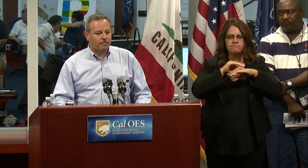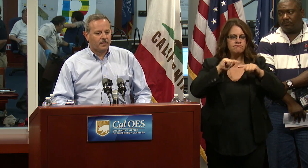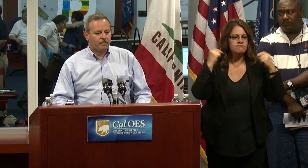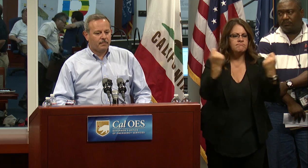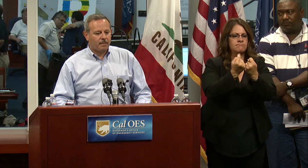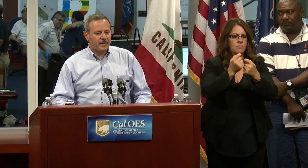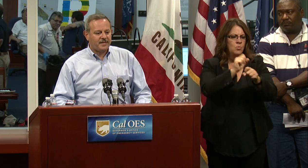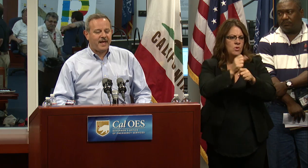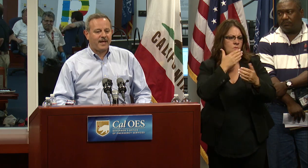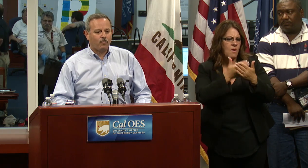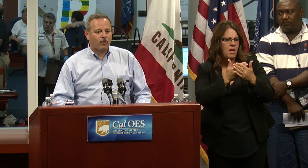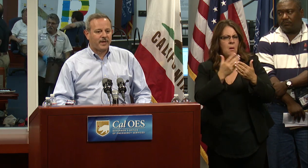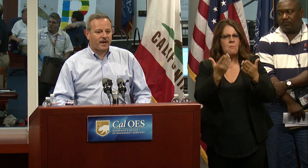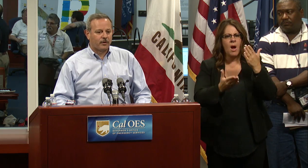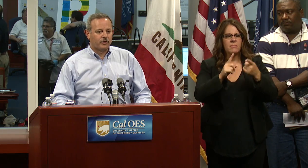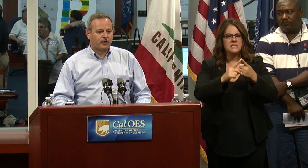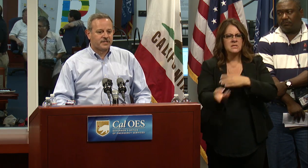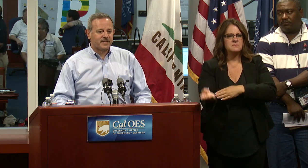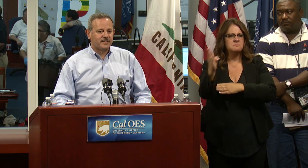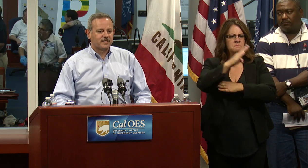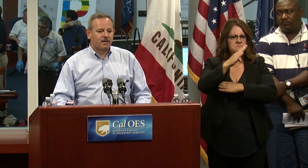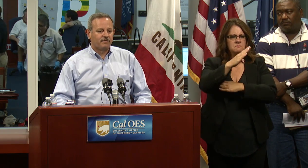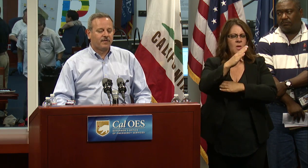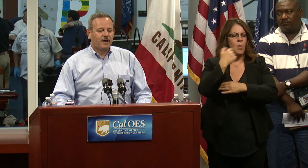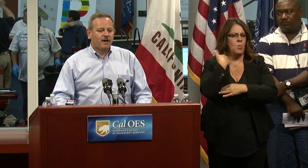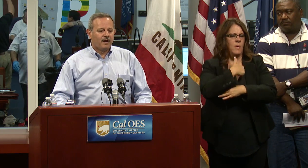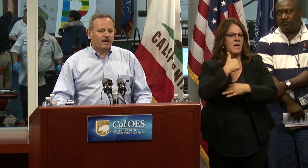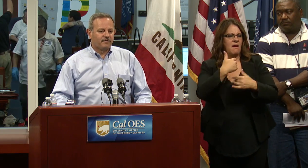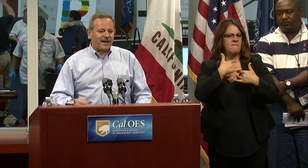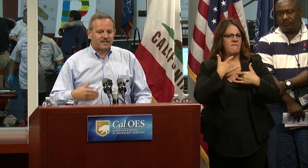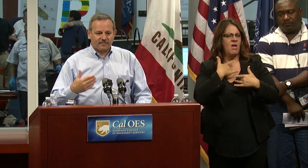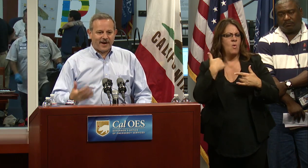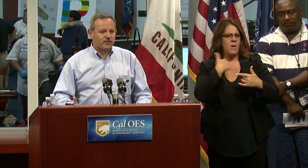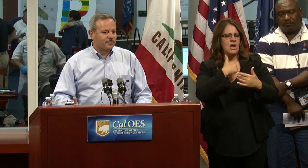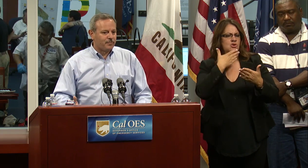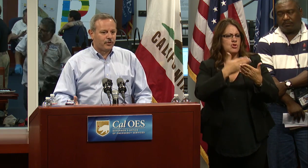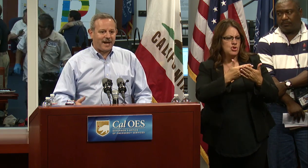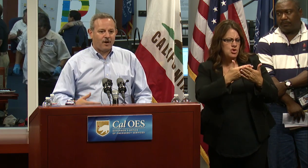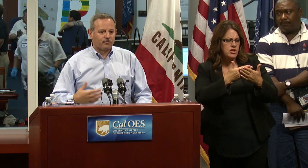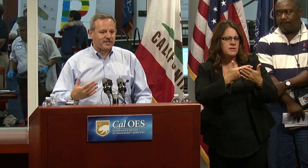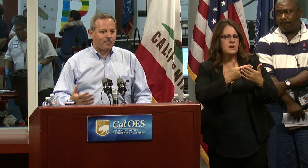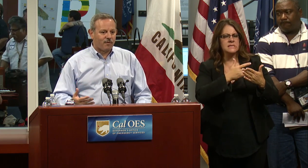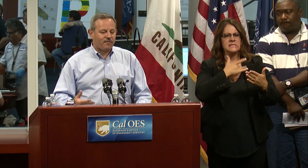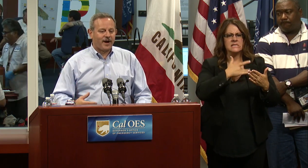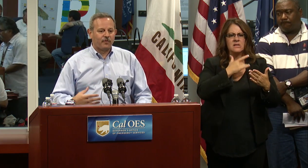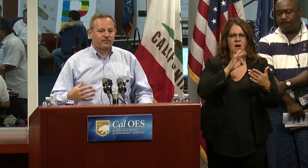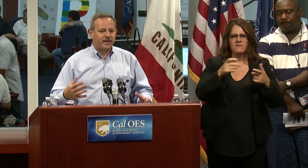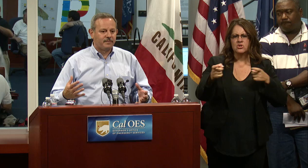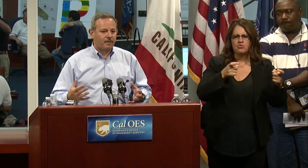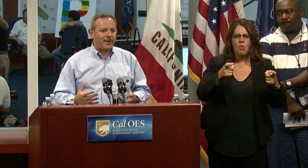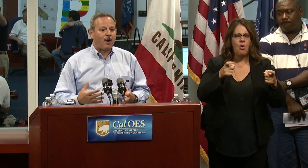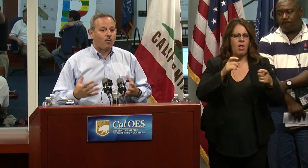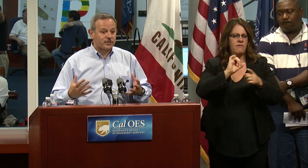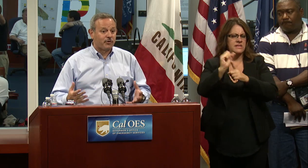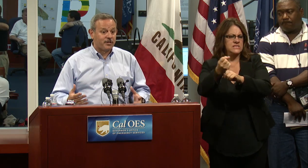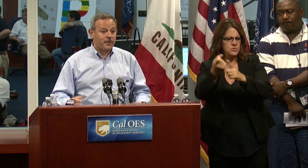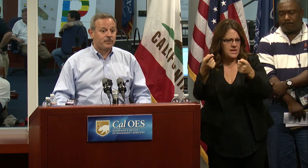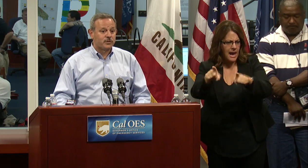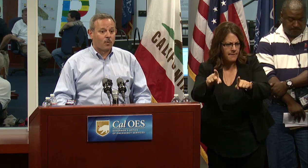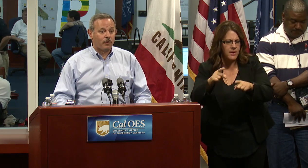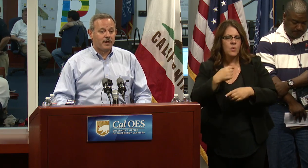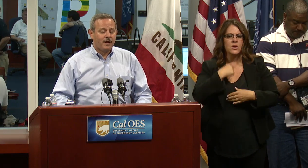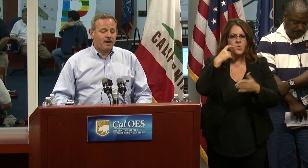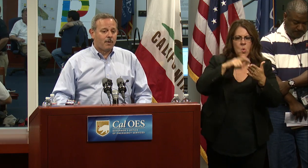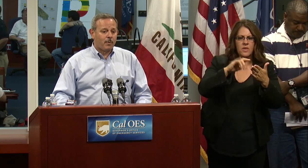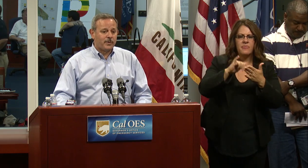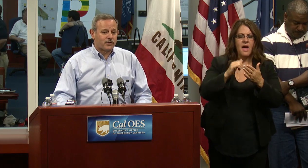midday where we got a good, good sense of the fact that the fires have been put out. There's not more fires that power was starting to be